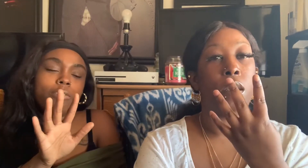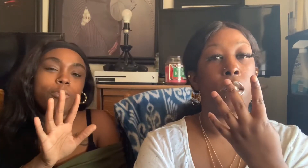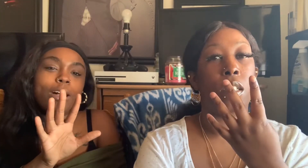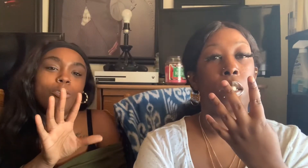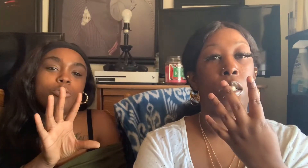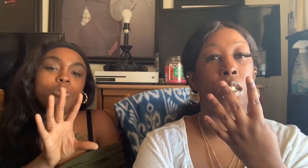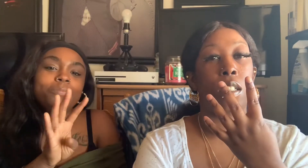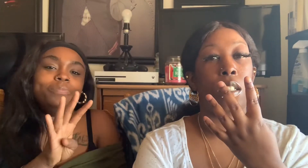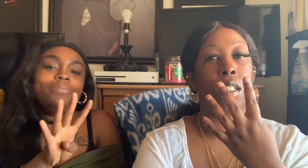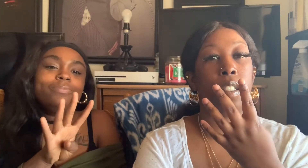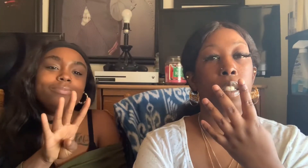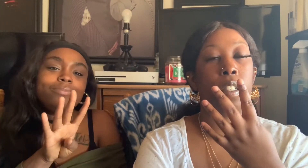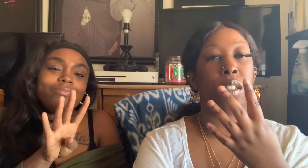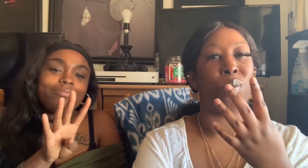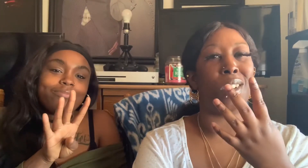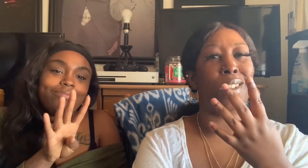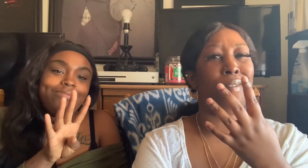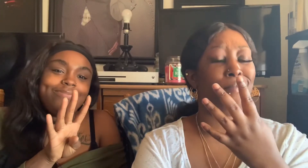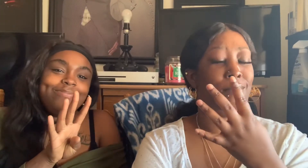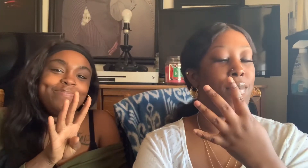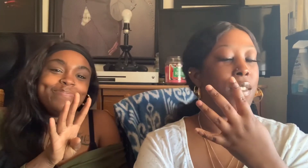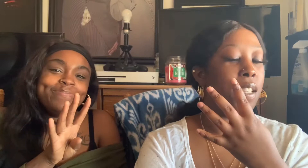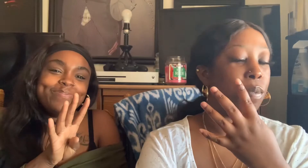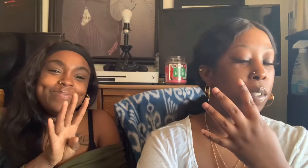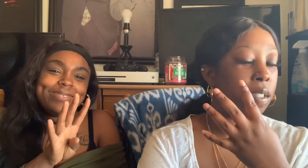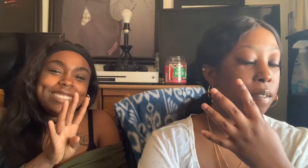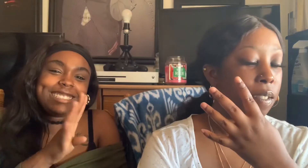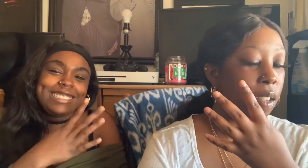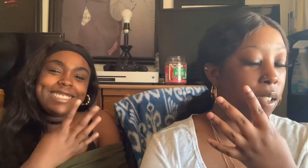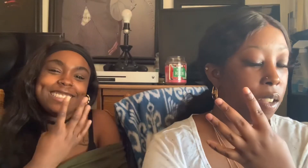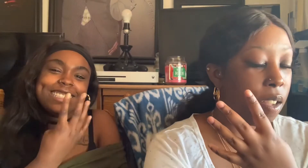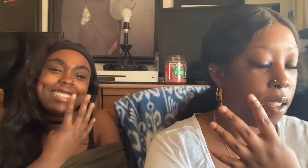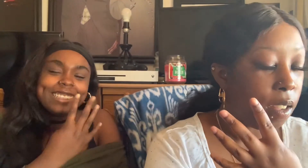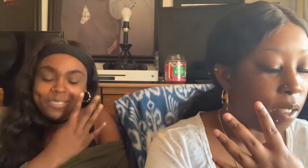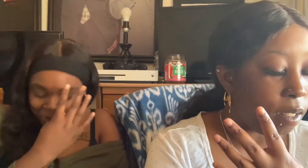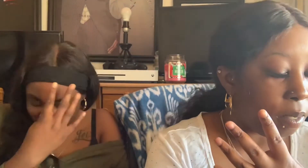Full House. What? That's weird. Um.